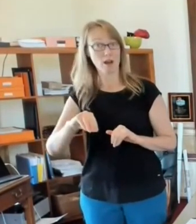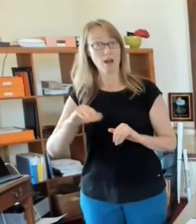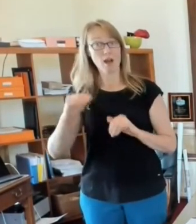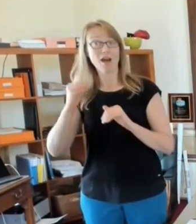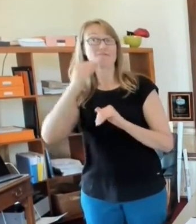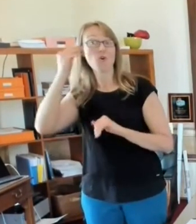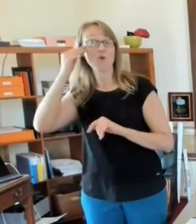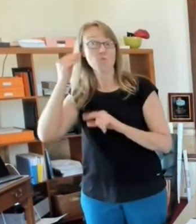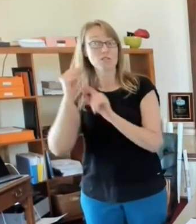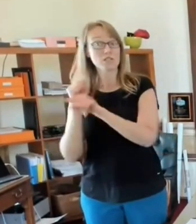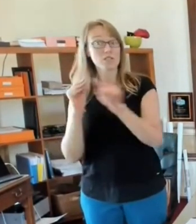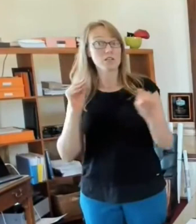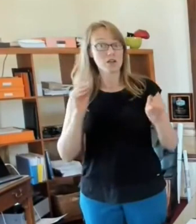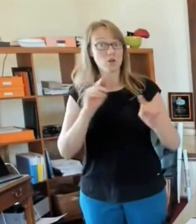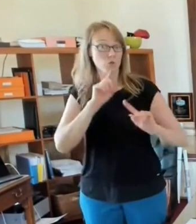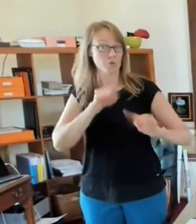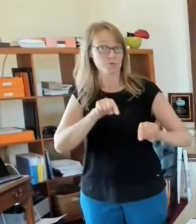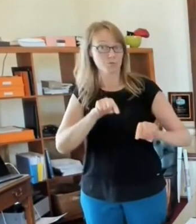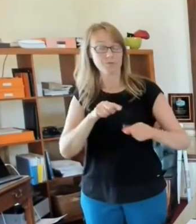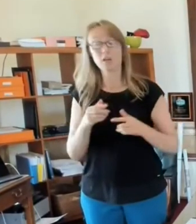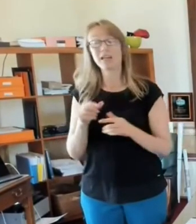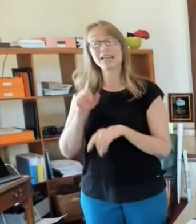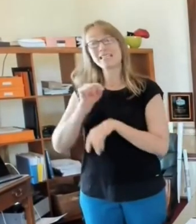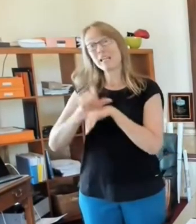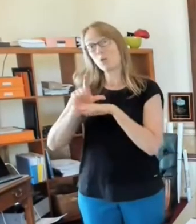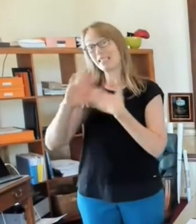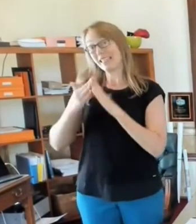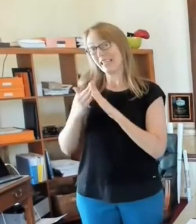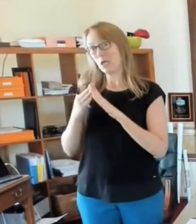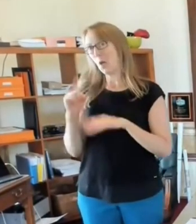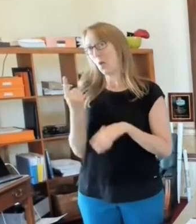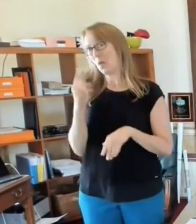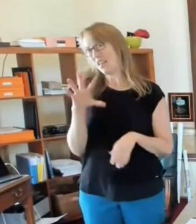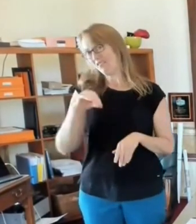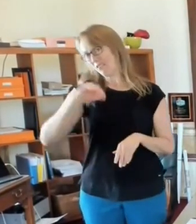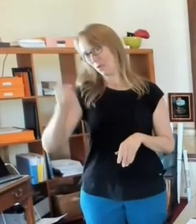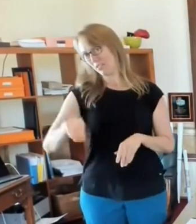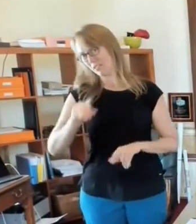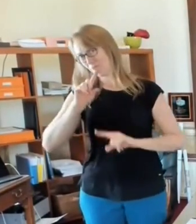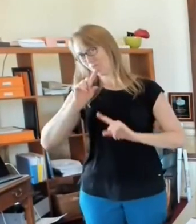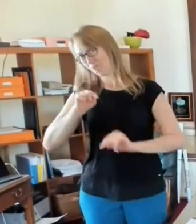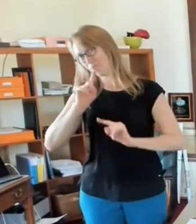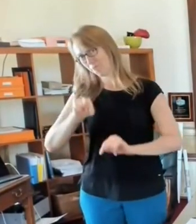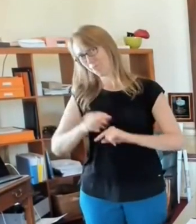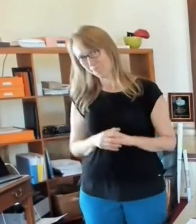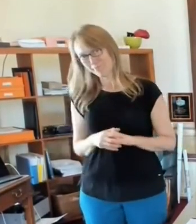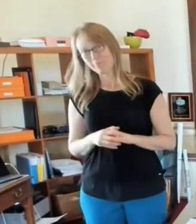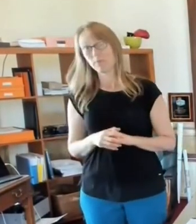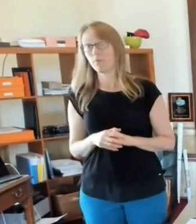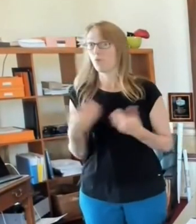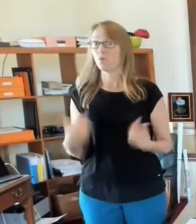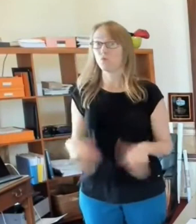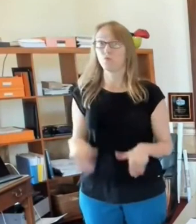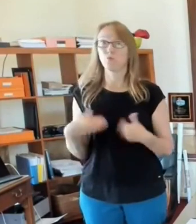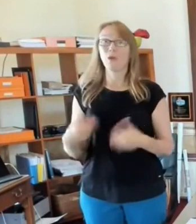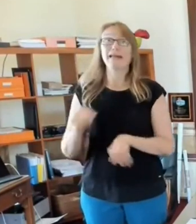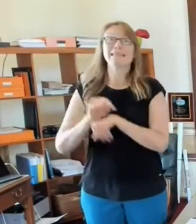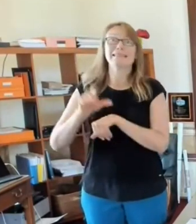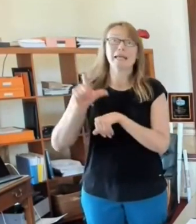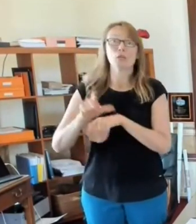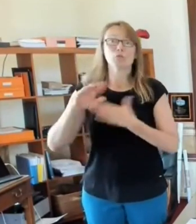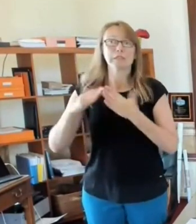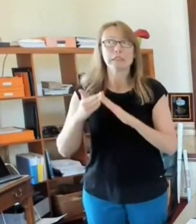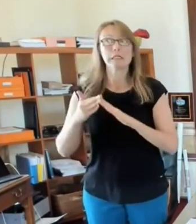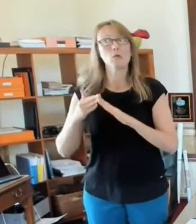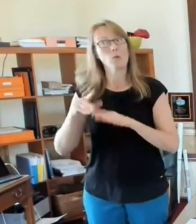city of St. Louis, 50% have responded. Now, there's no area that needs to be counted more than the